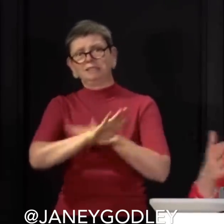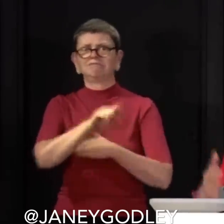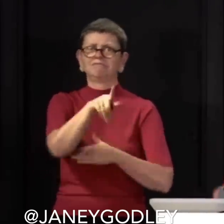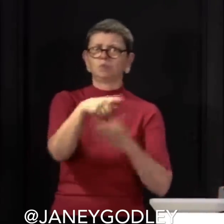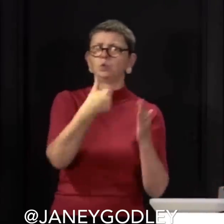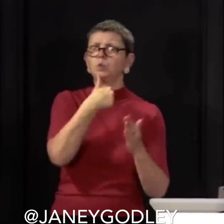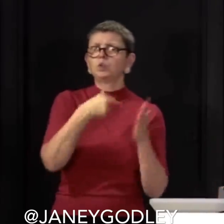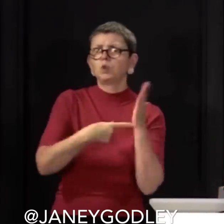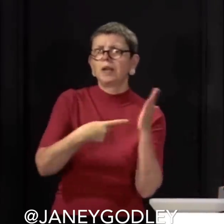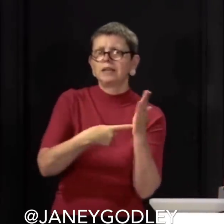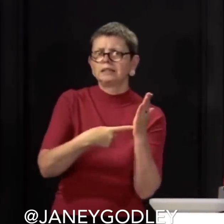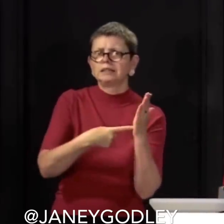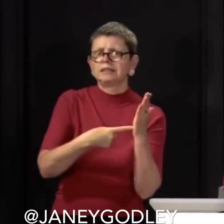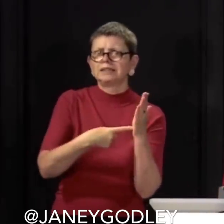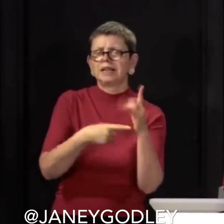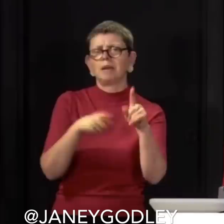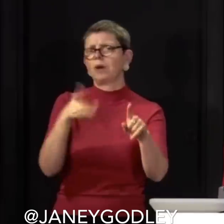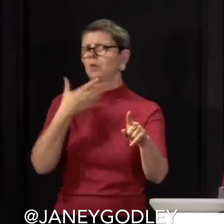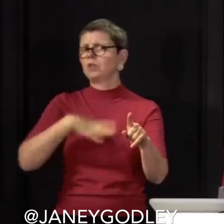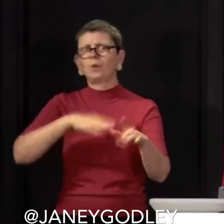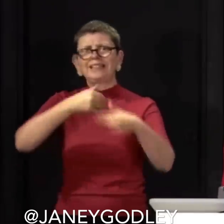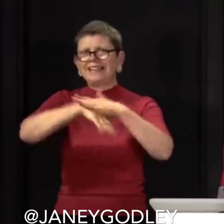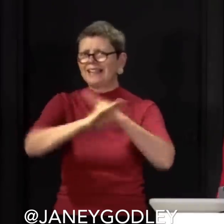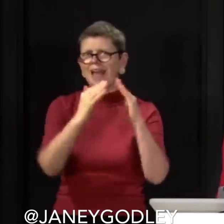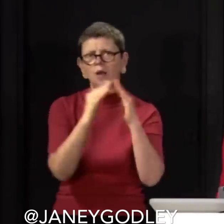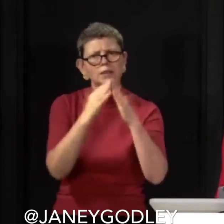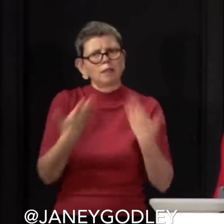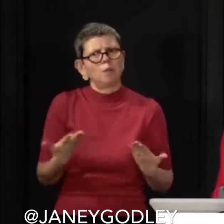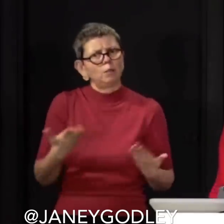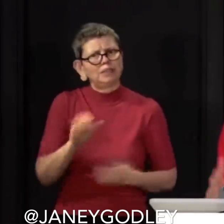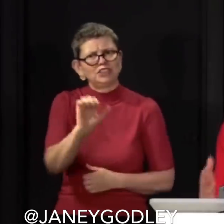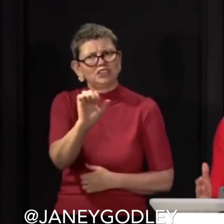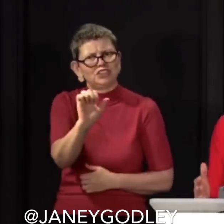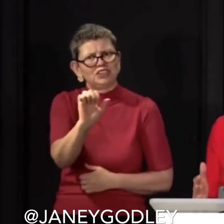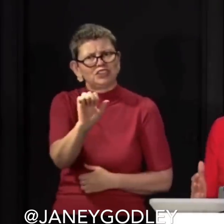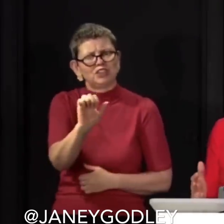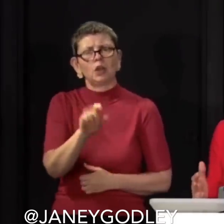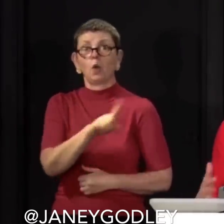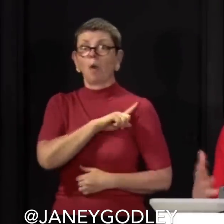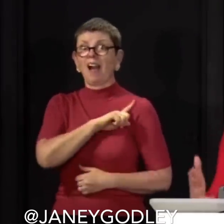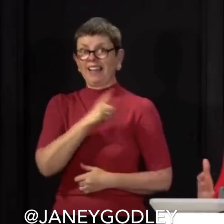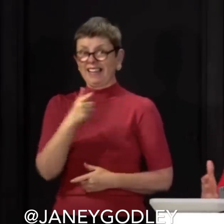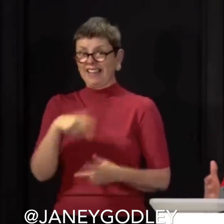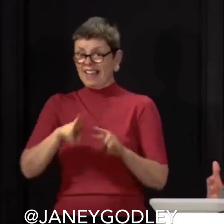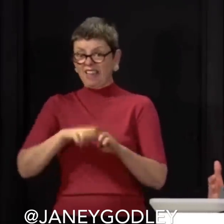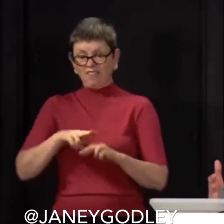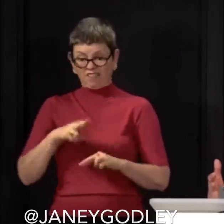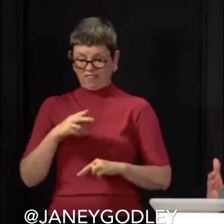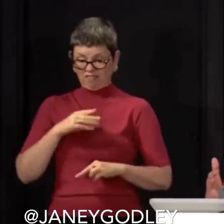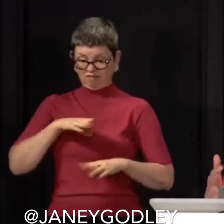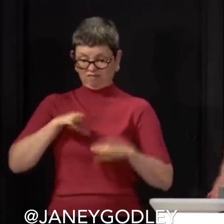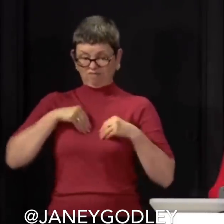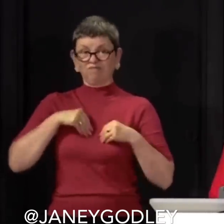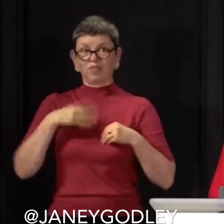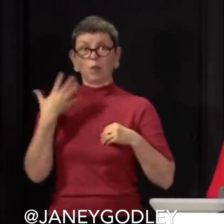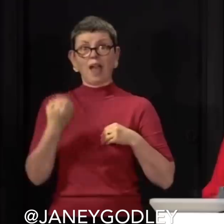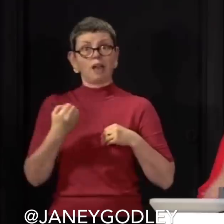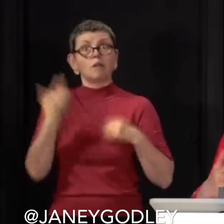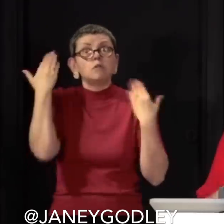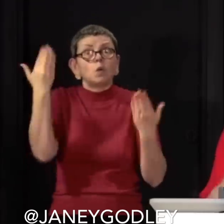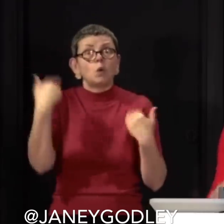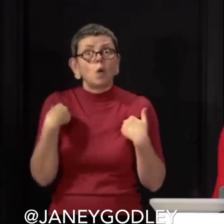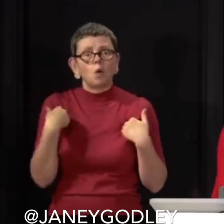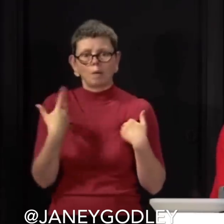Not all together. Don't think big birthday party. Think one family at a time, separately. And it has to be outdoors.